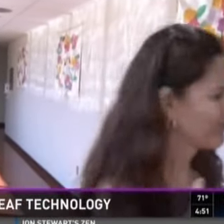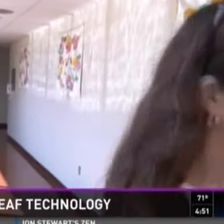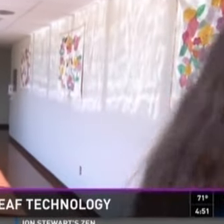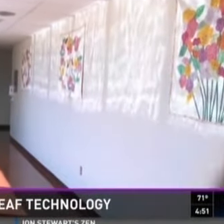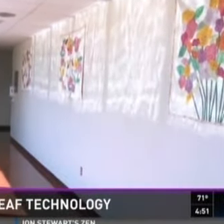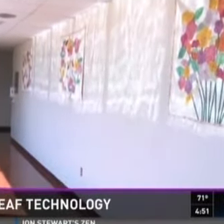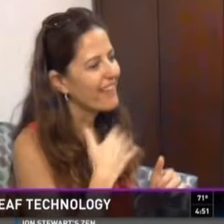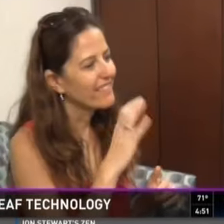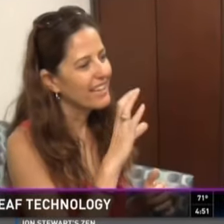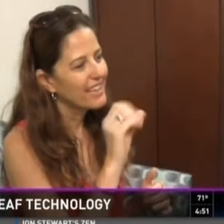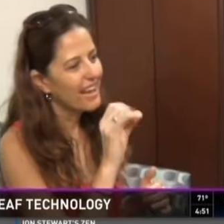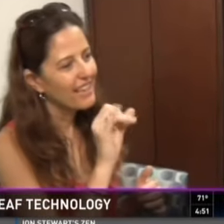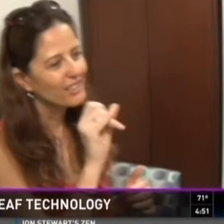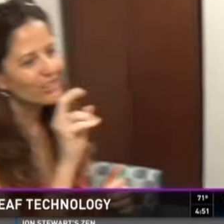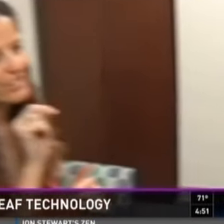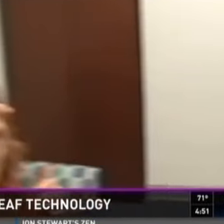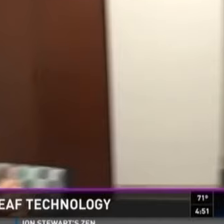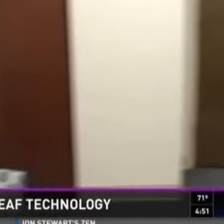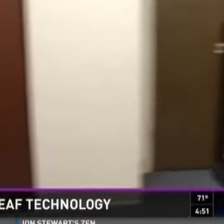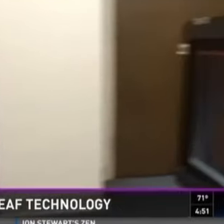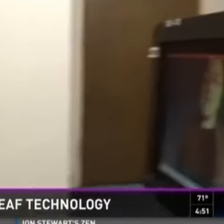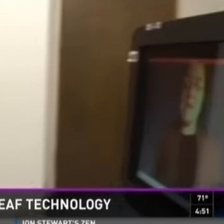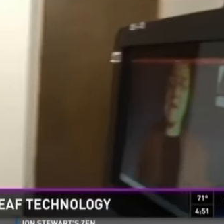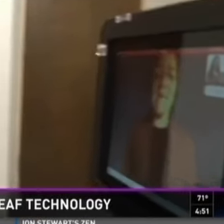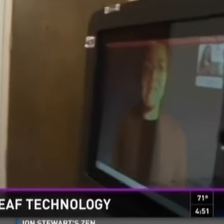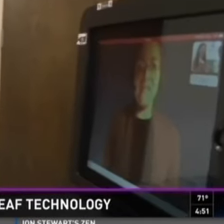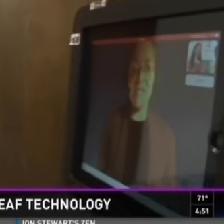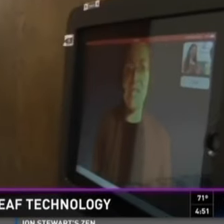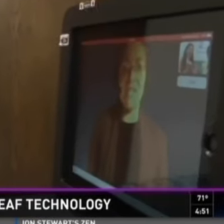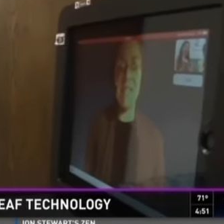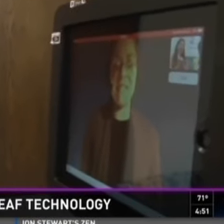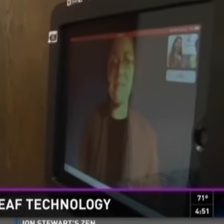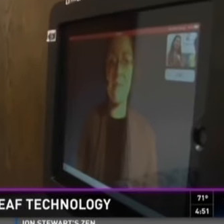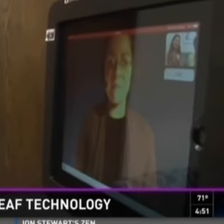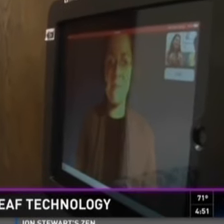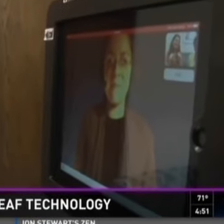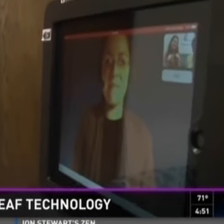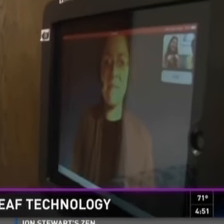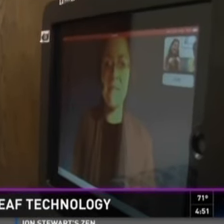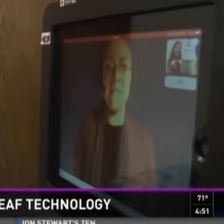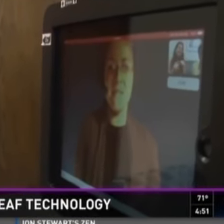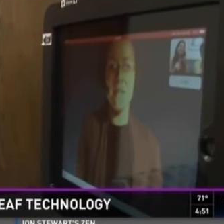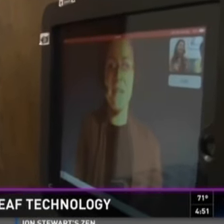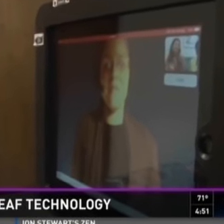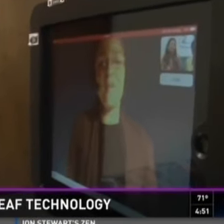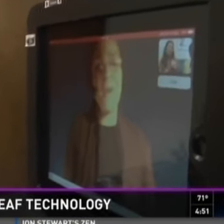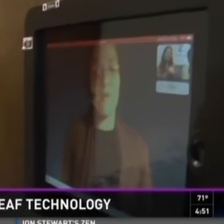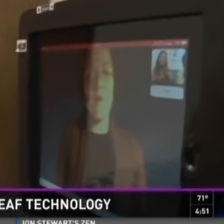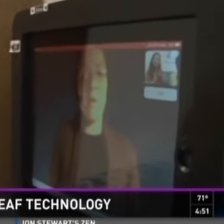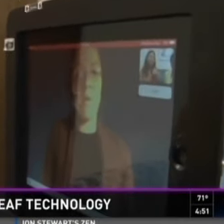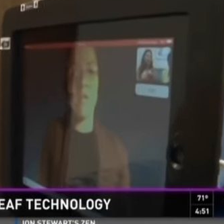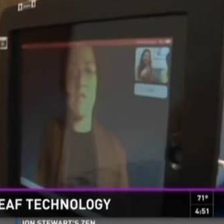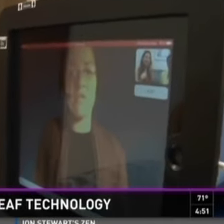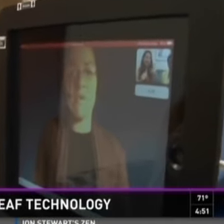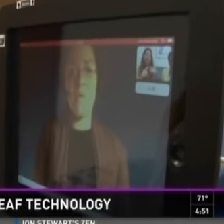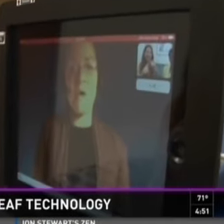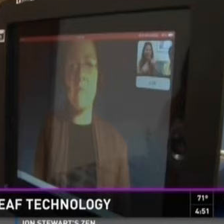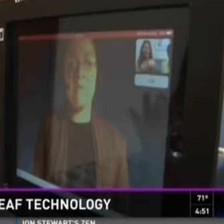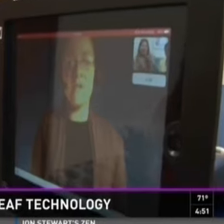-7 option. As a temporary backup, MedStar Washington Hospital Center has invested in VRI, or Video